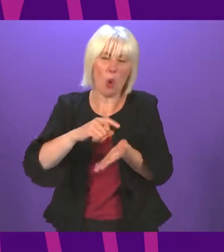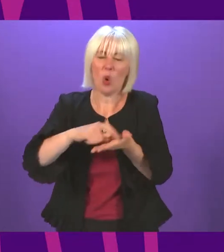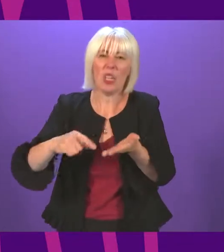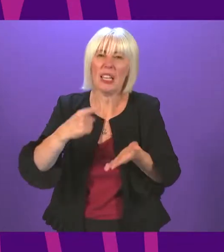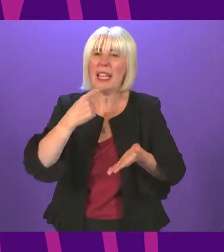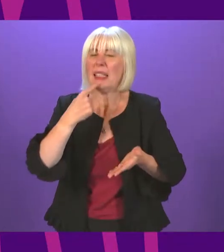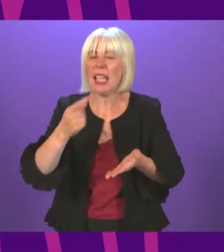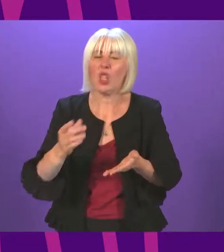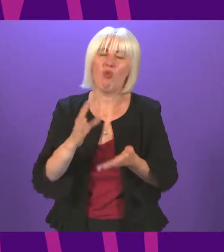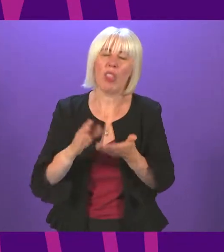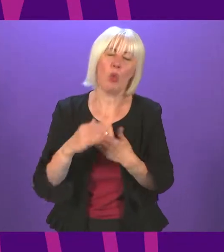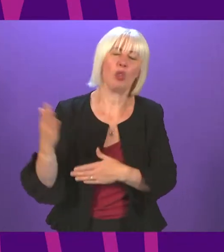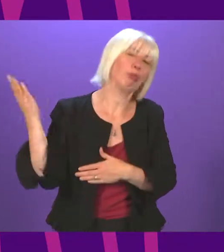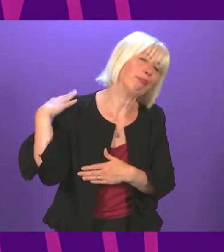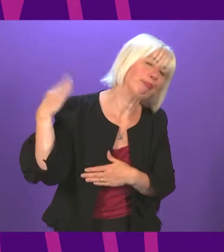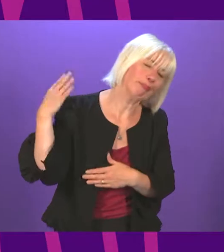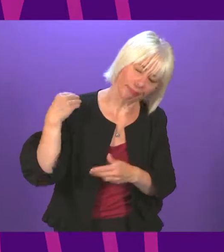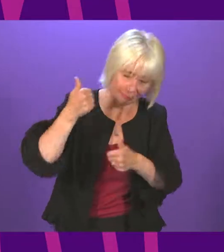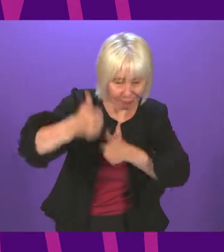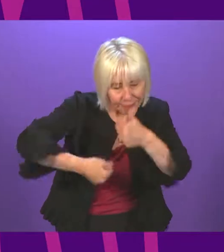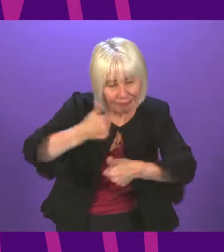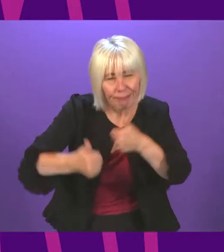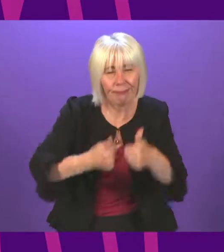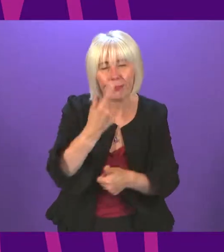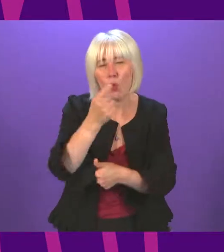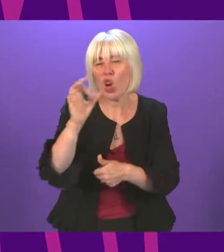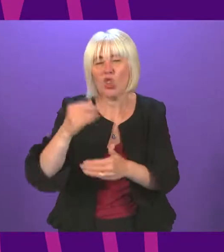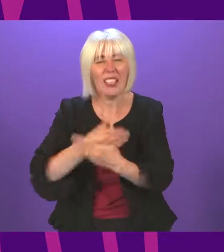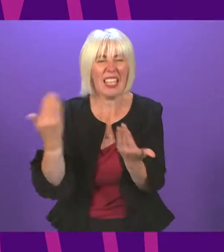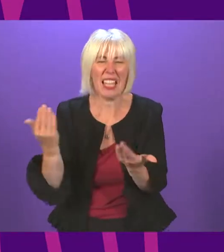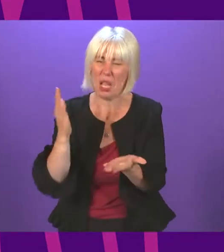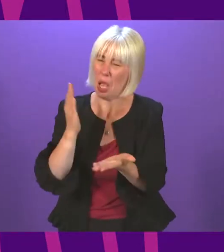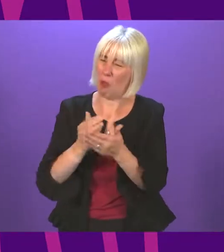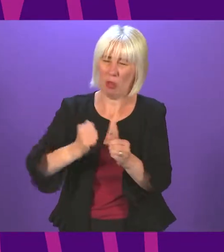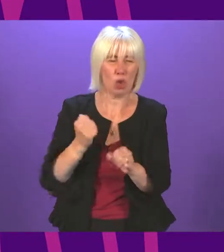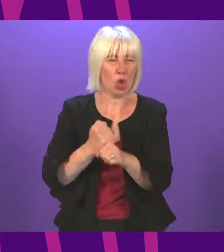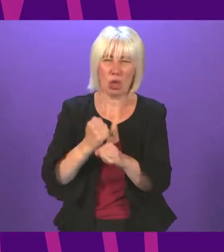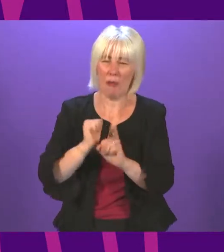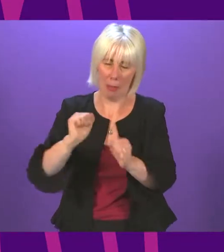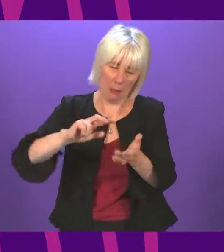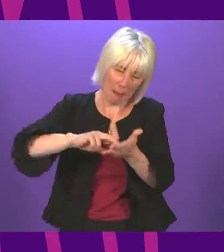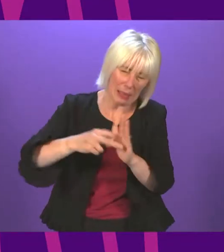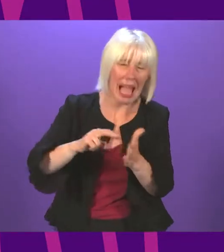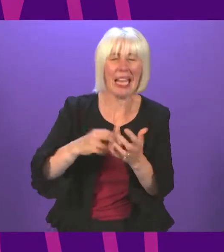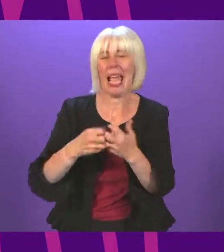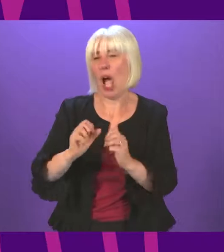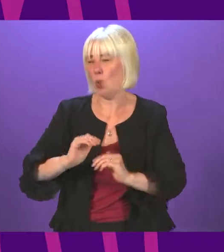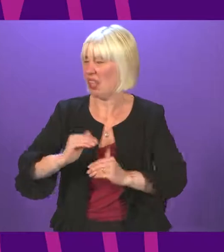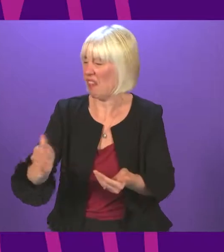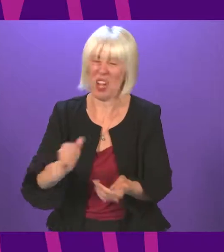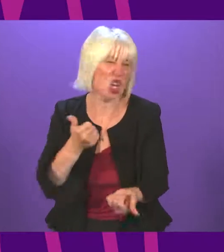this government a pat on the back for all their successes. Quite simply, this plan and its delivery are not good enough. Thank you.